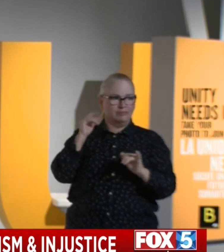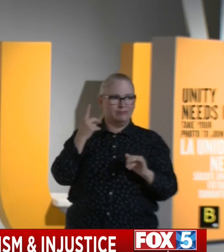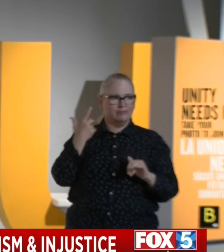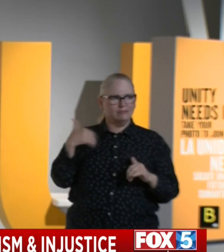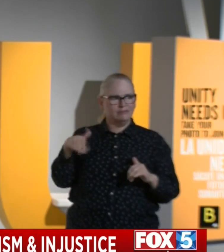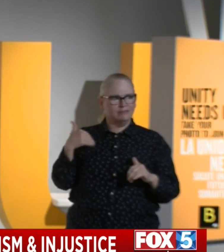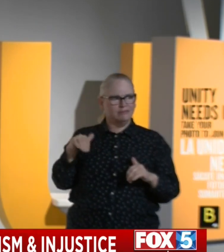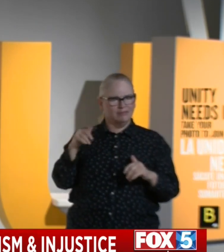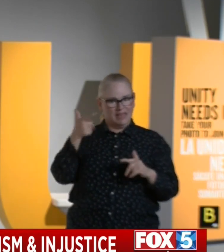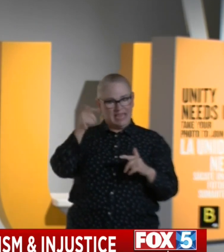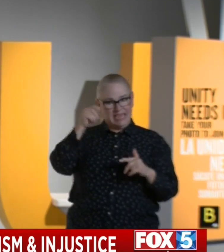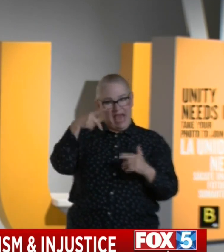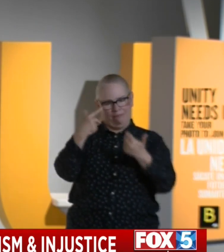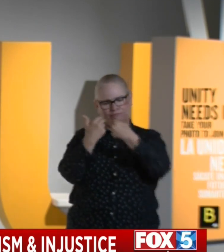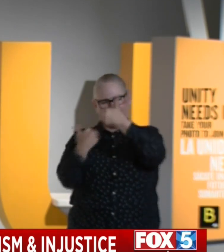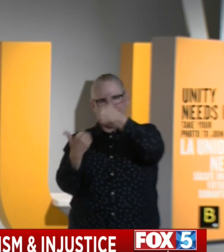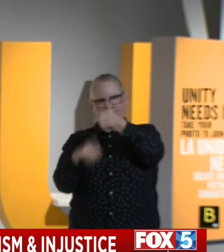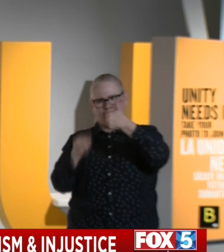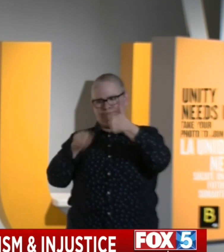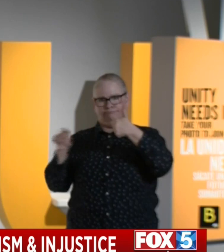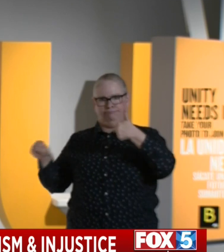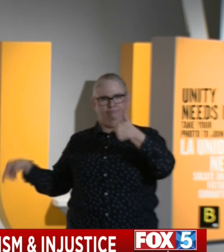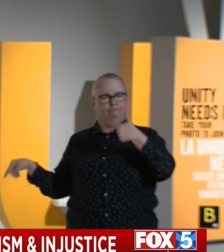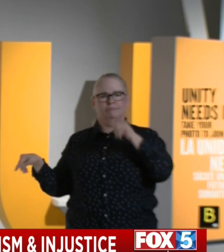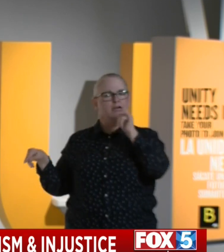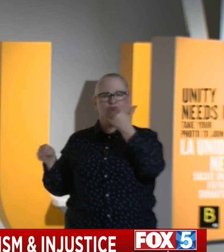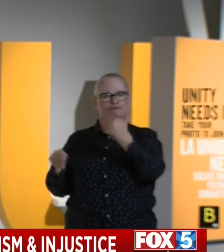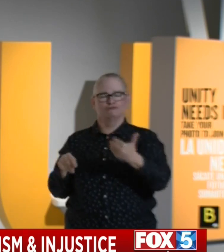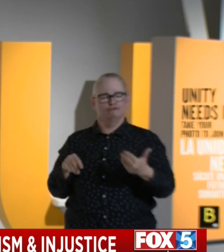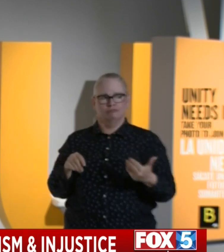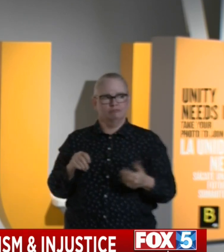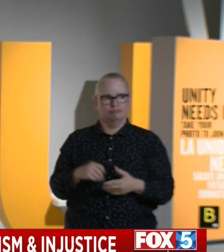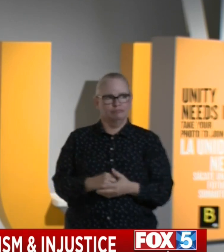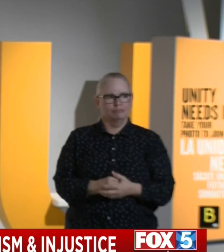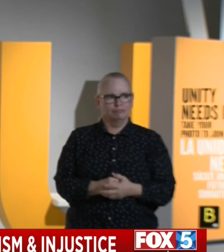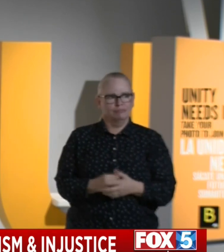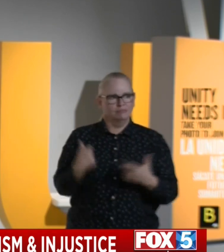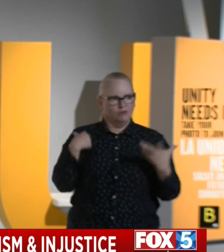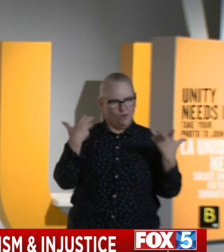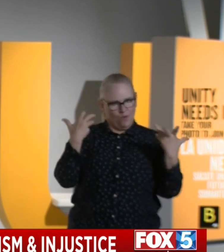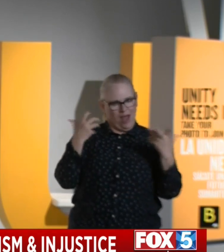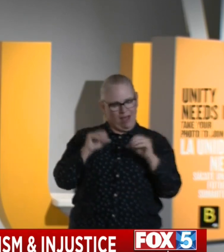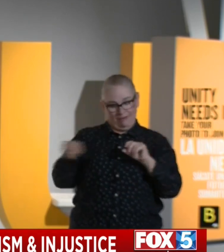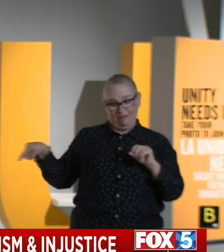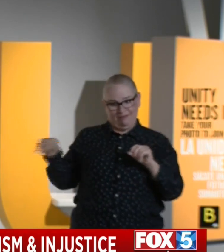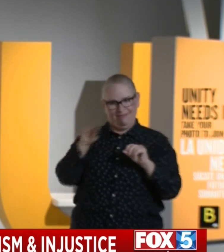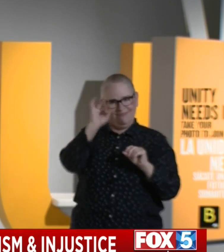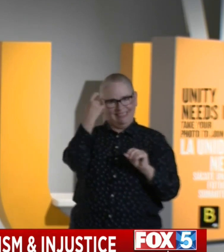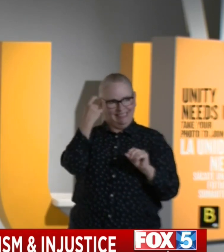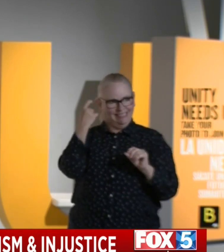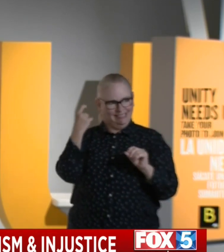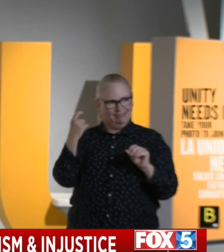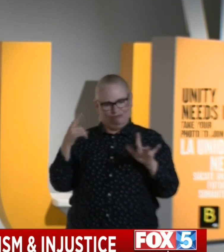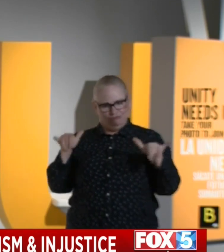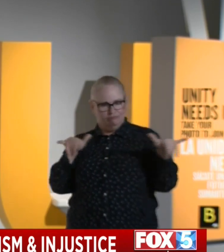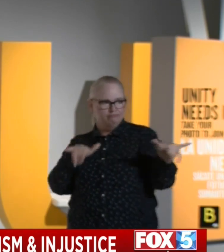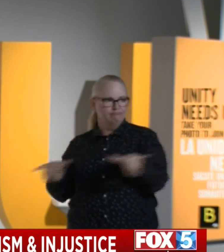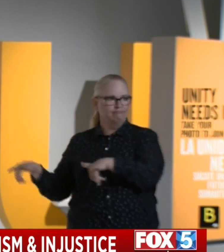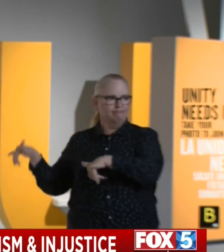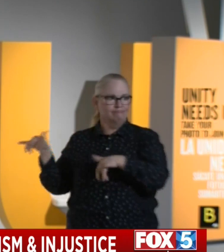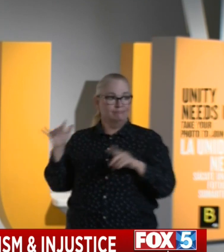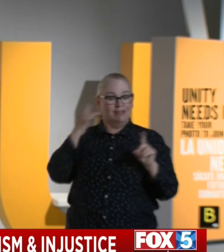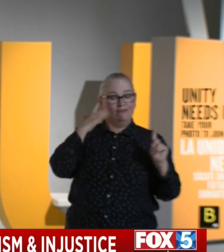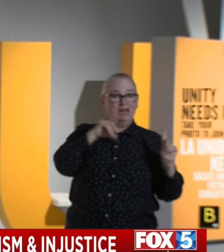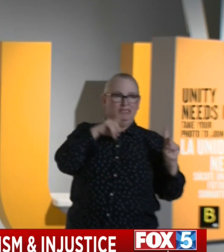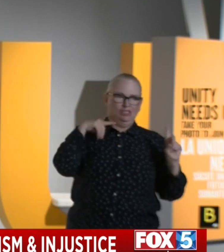What are we going to do about that? And by the way, I just want to be clear and respectful at the same time to California legislature. One thing